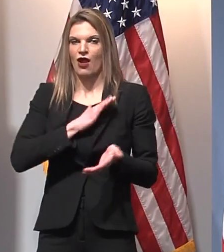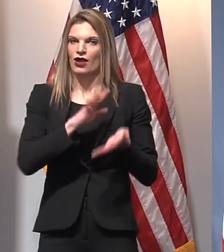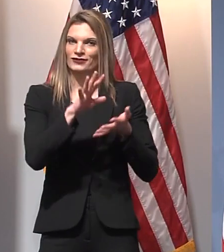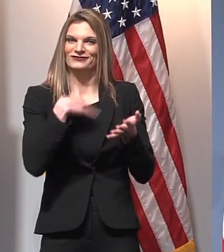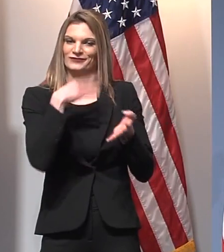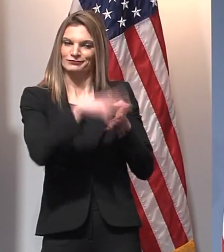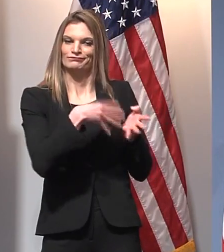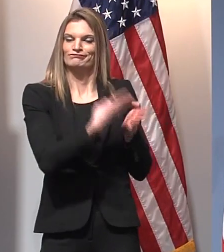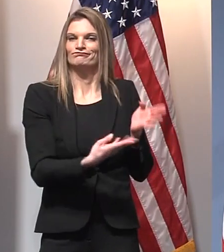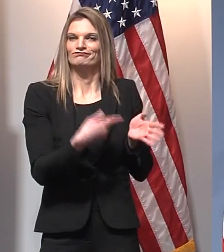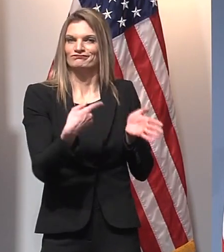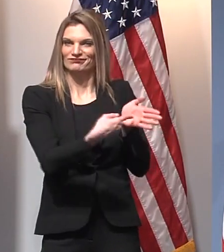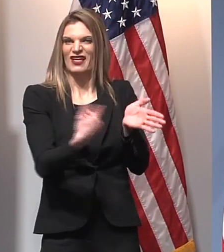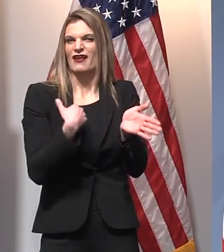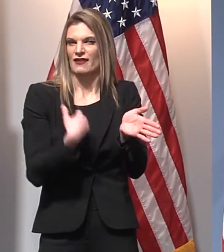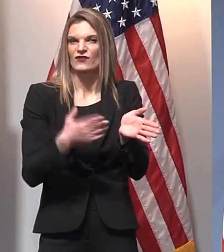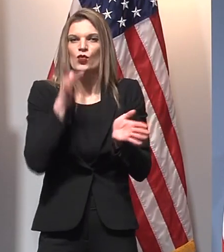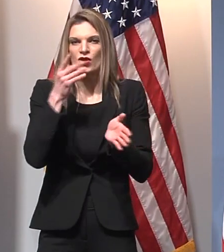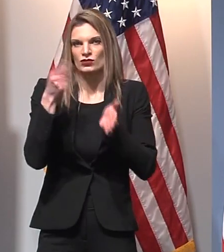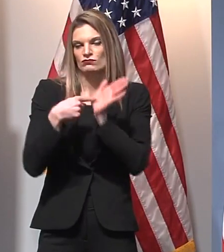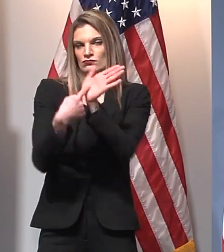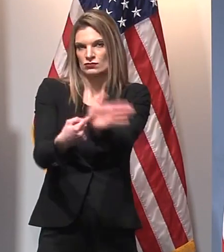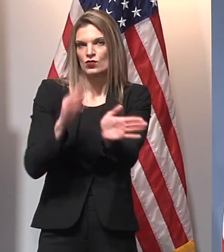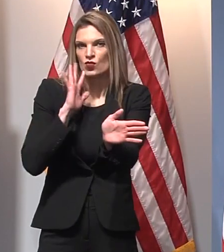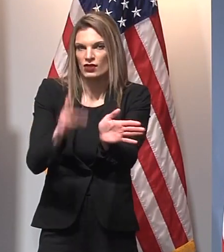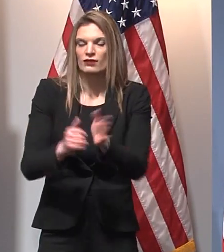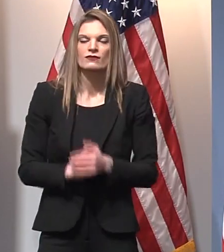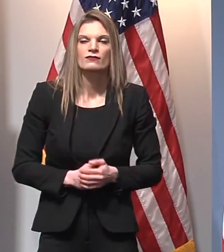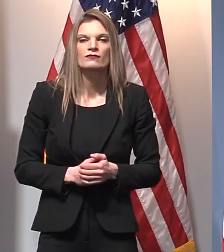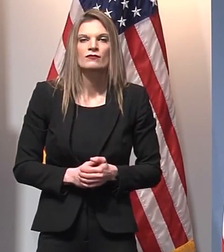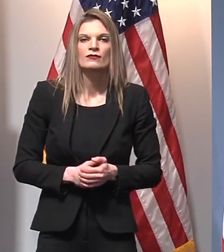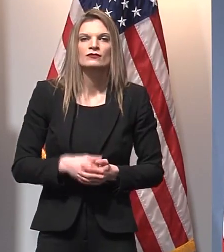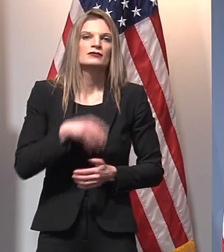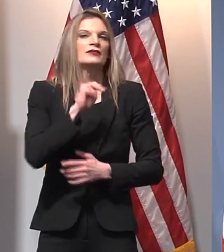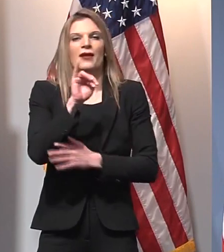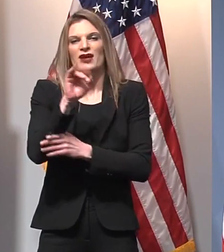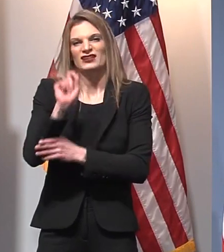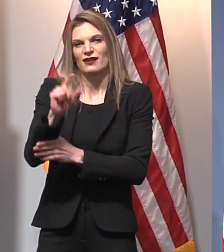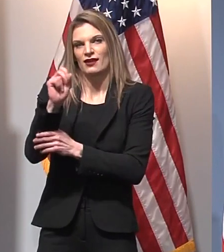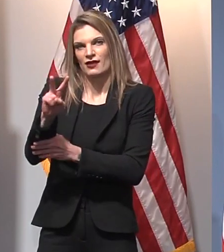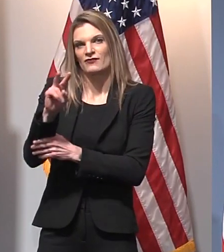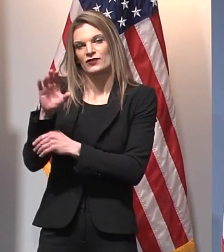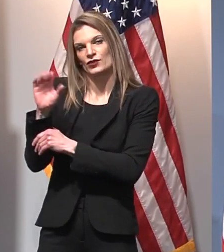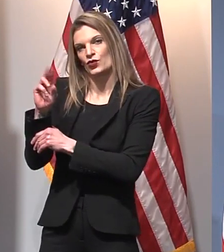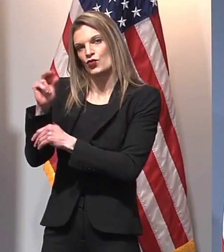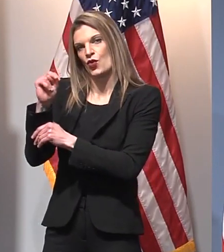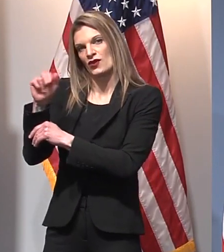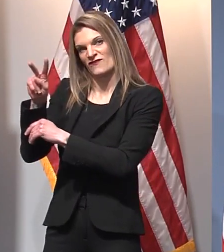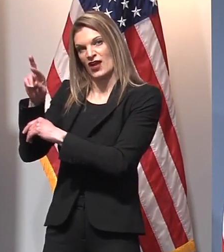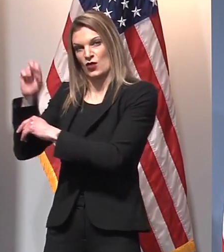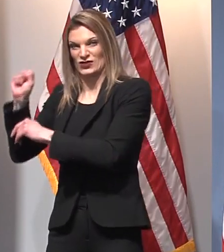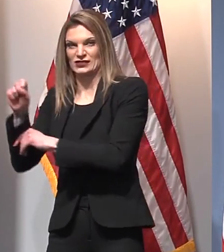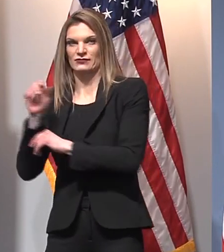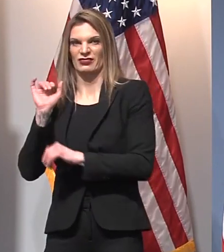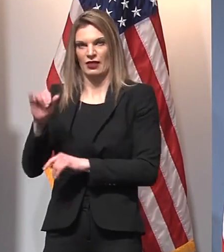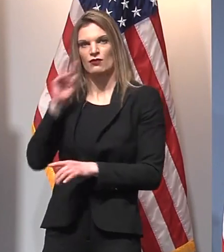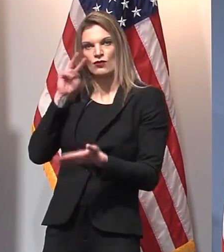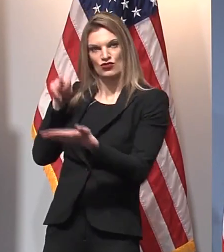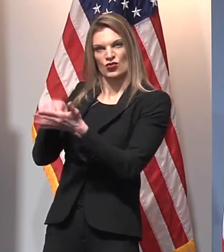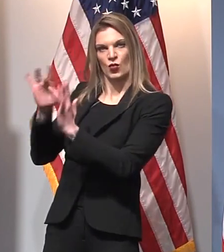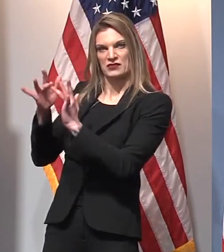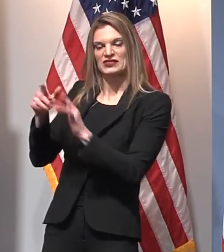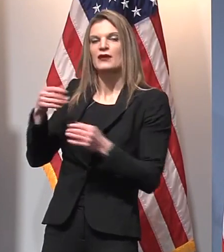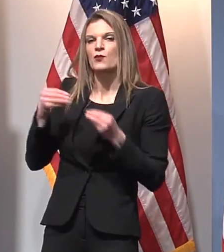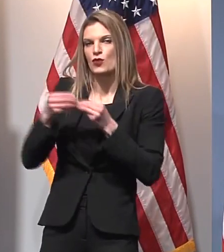athletics. The order will be posted on our website at michigan.gov slash coronavirus. We plan to release